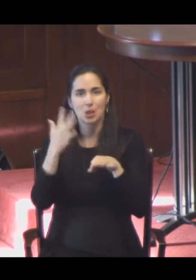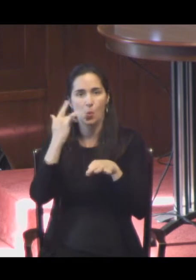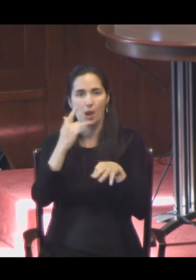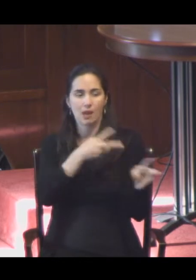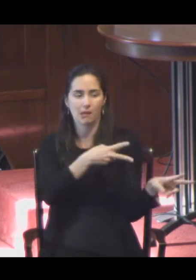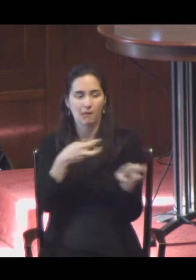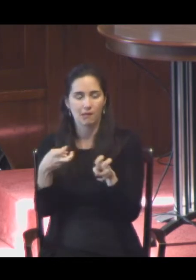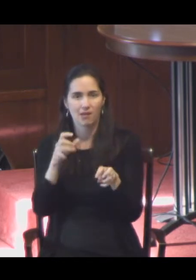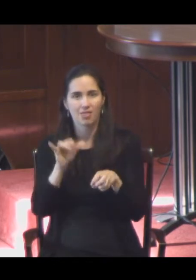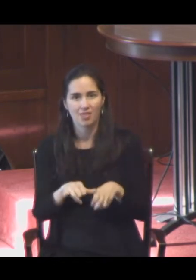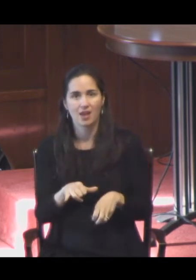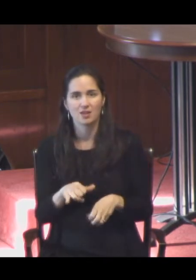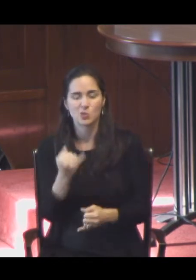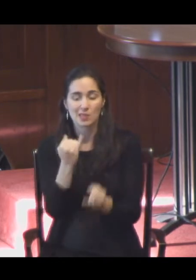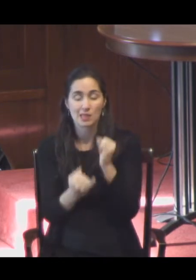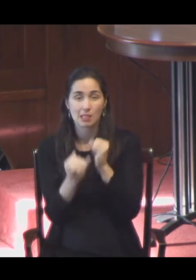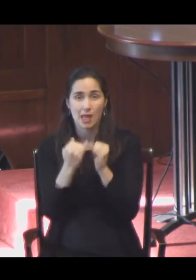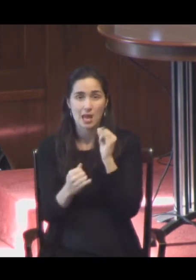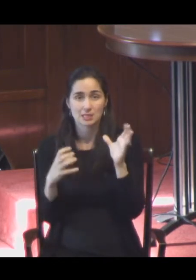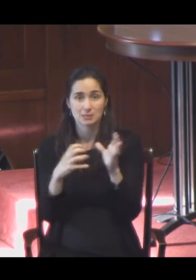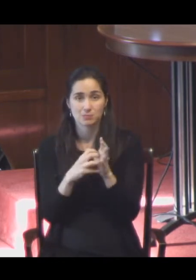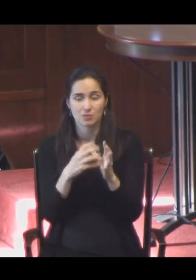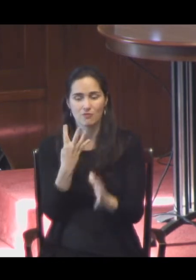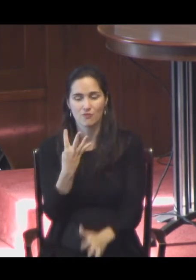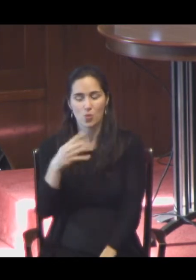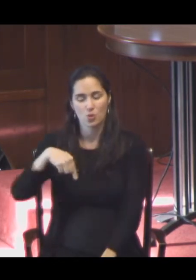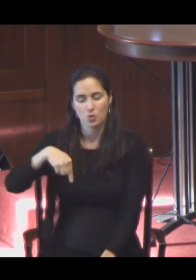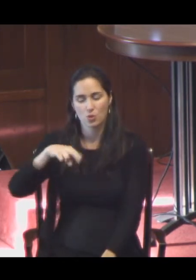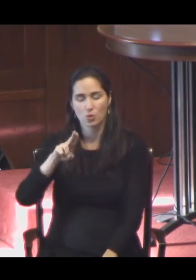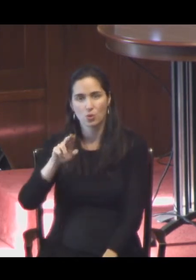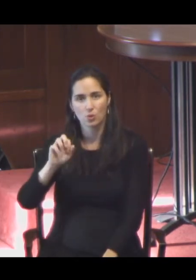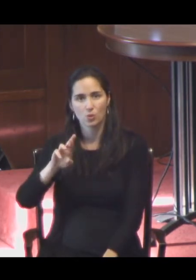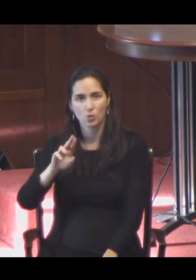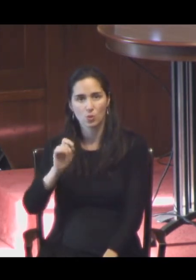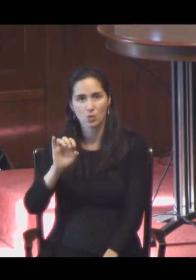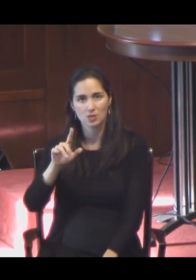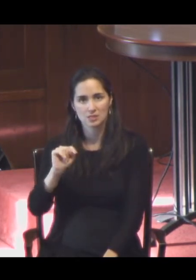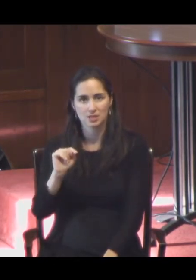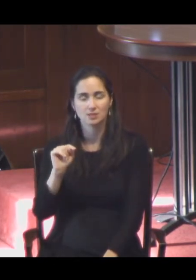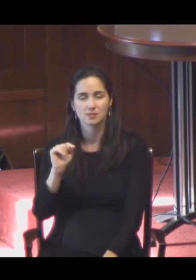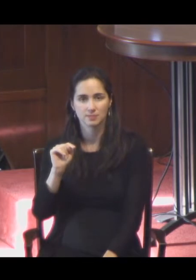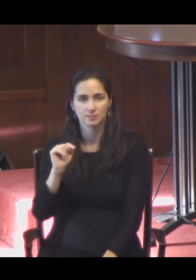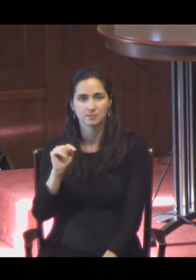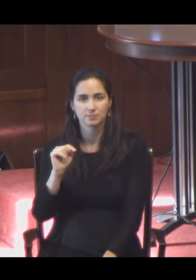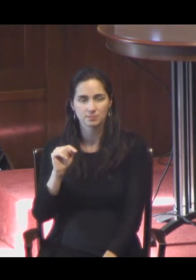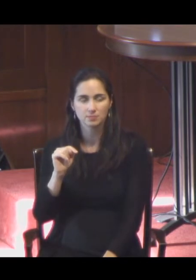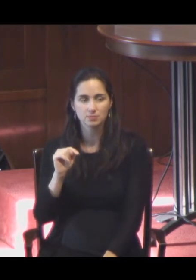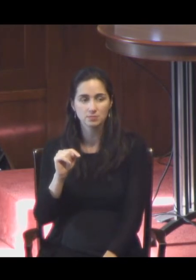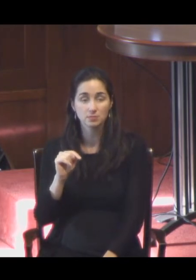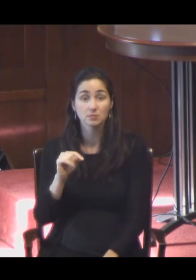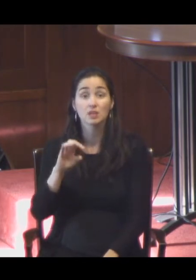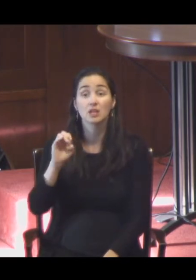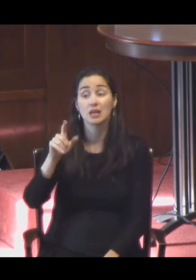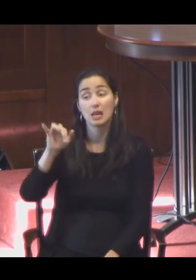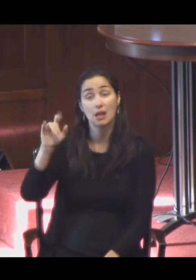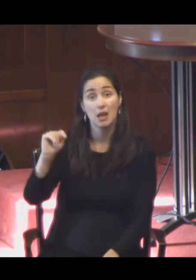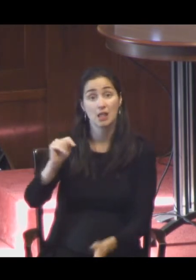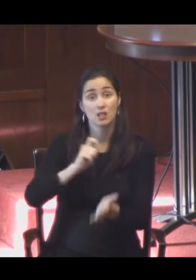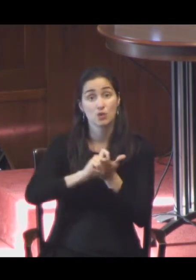stanza of Four Quartets, from a section of the poem called Little Gidding. Now, Eliot wrote this part of the poem when the bombs were falling